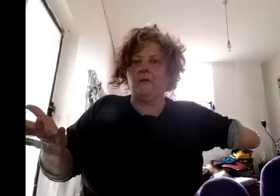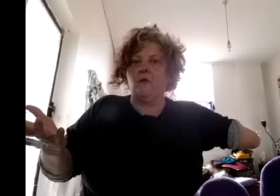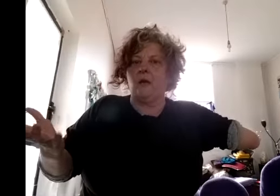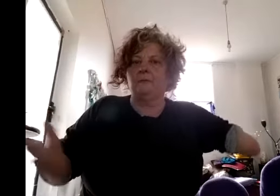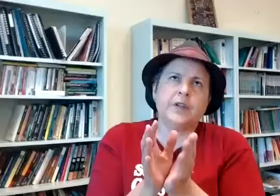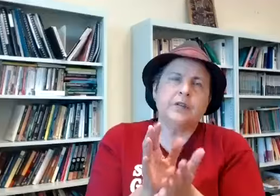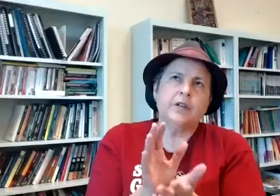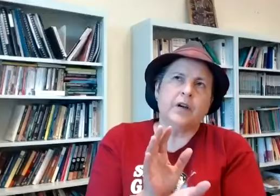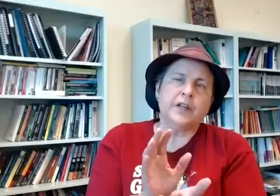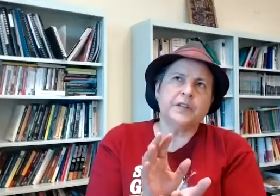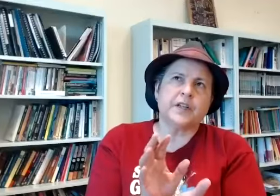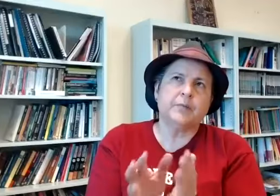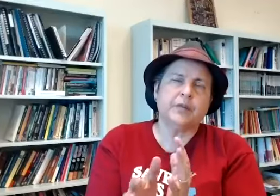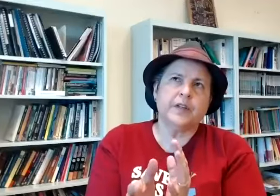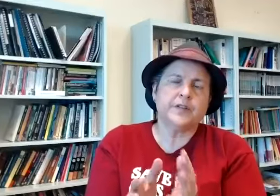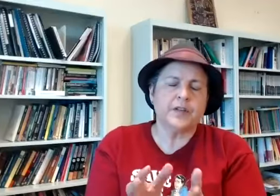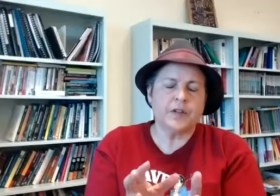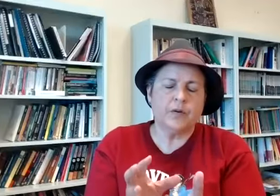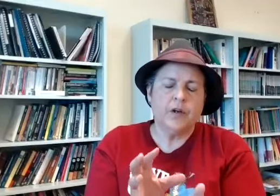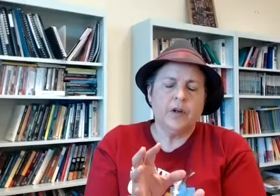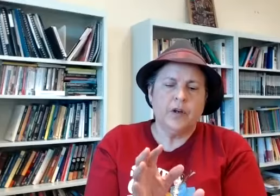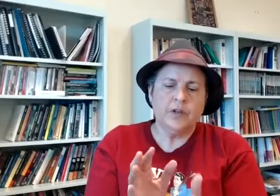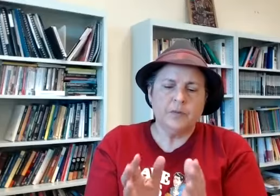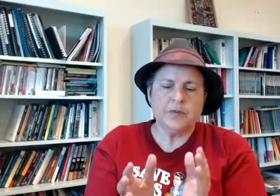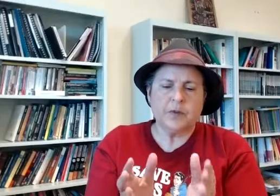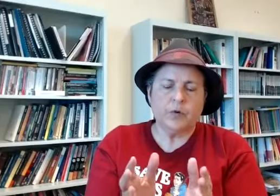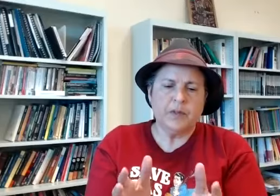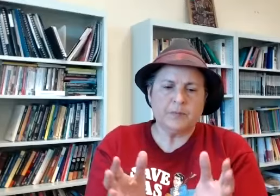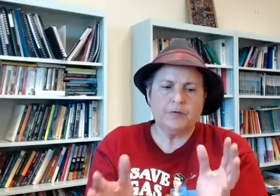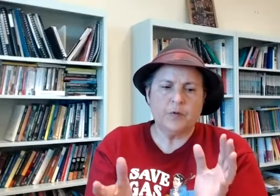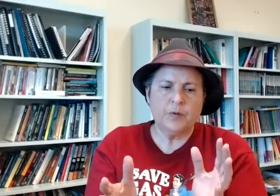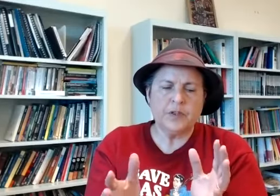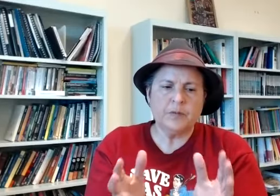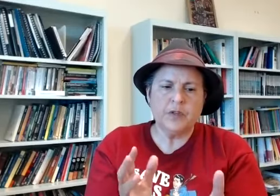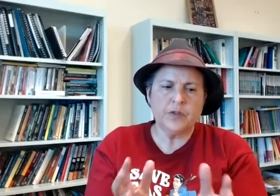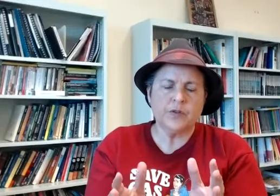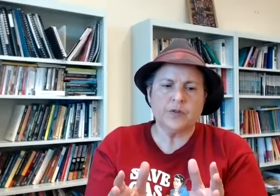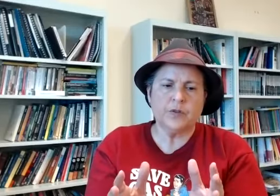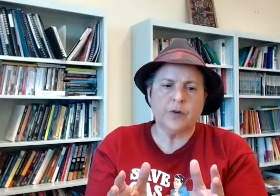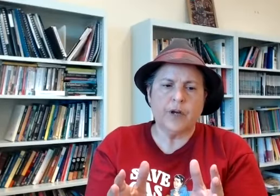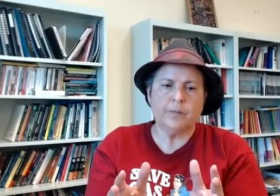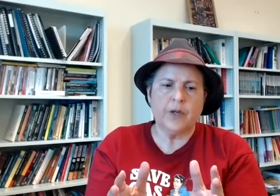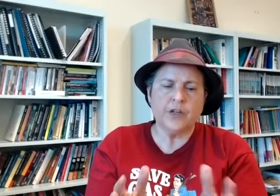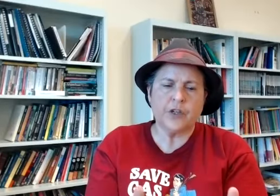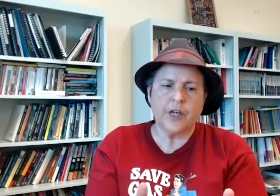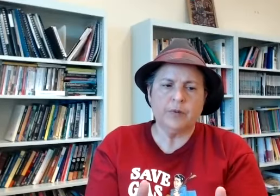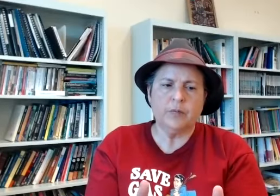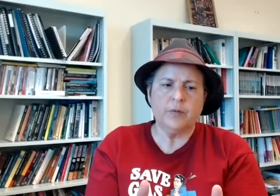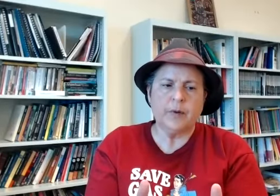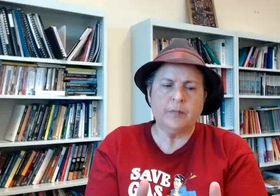then i guess there's a couple of things there so in terms of equipping's performance is the mission to um educate people about